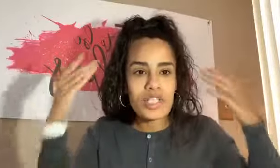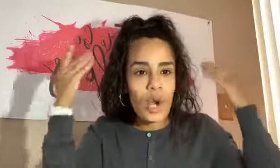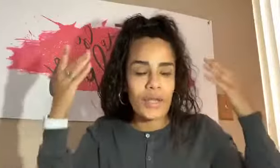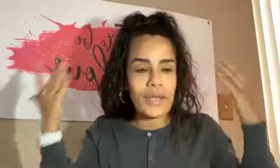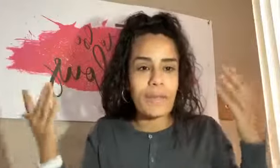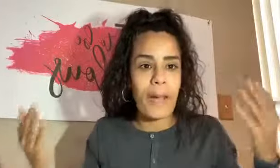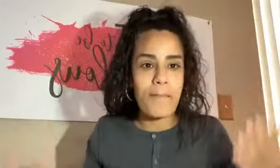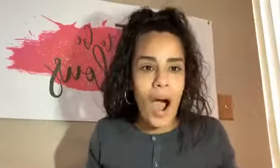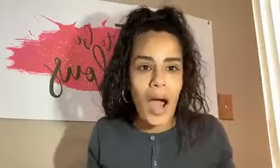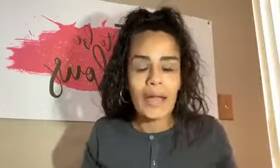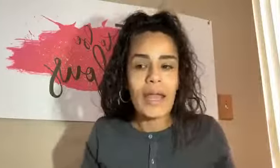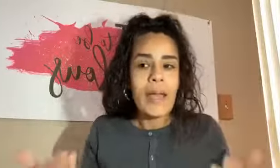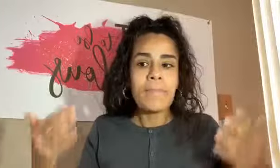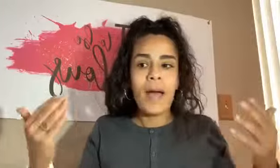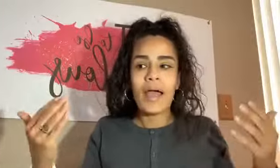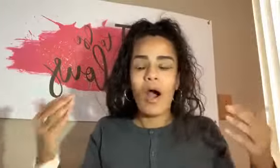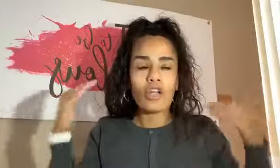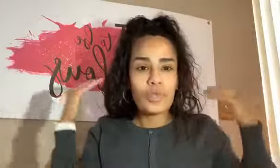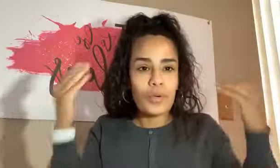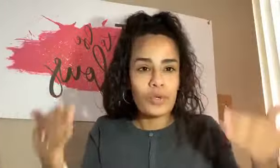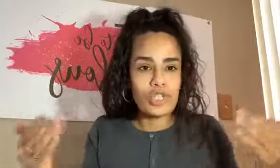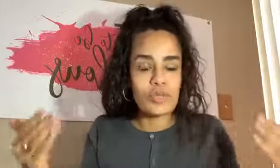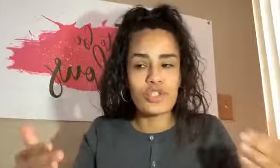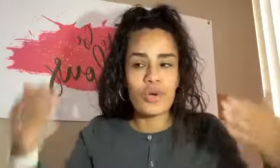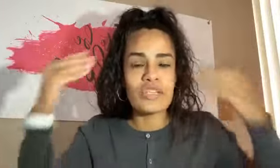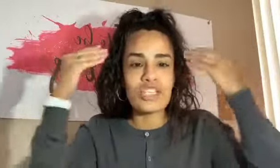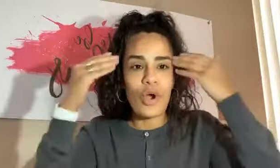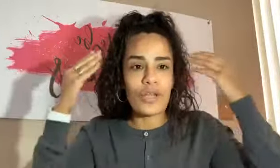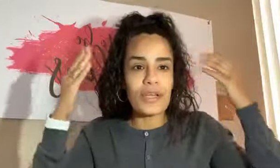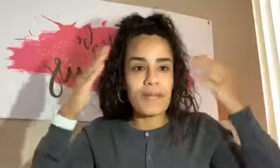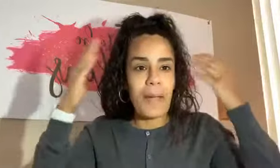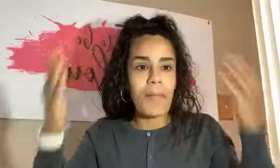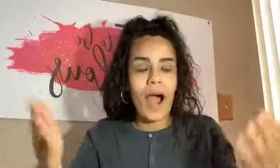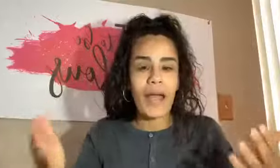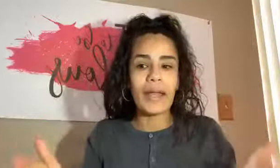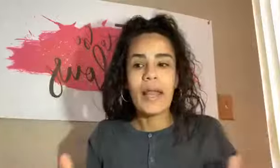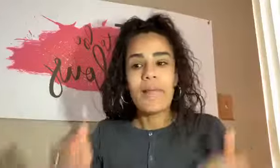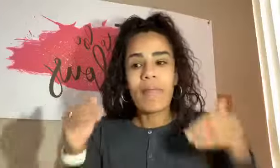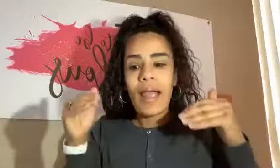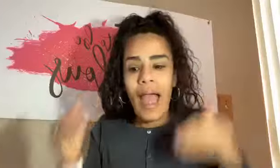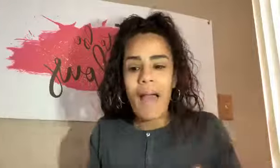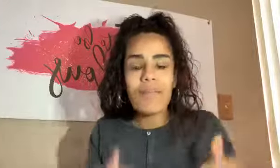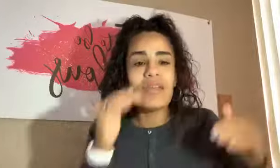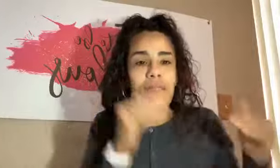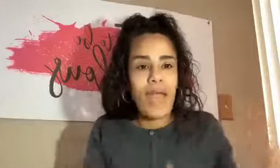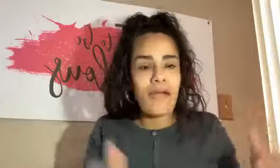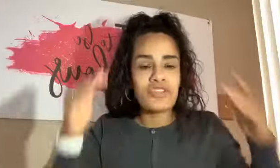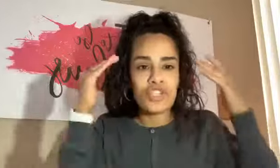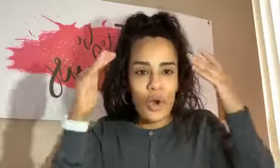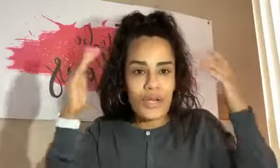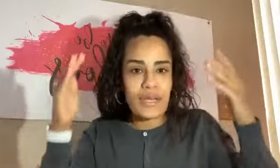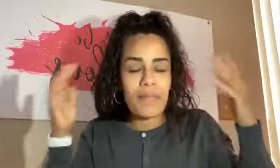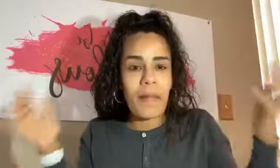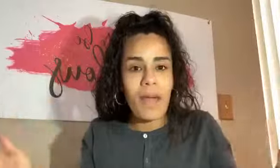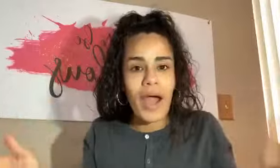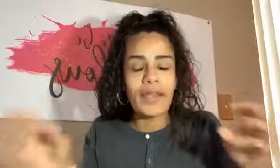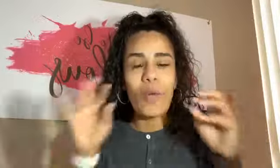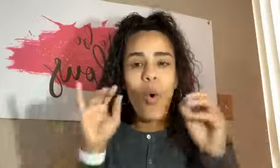started in my mind. My entrepreneurship journey started in my mind. My happy marriage started in my mind. They were